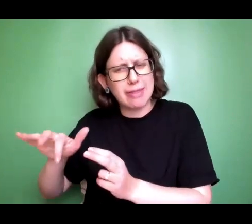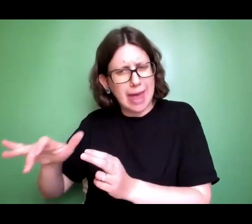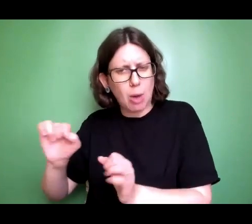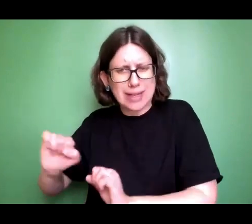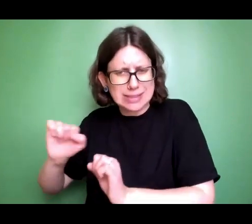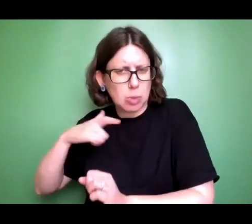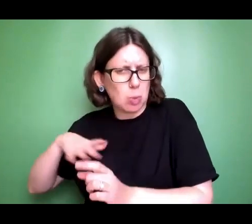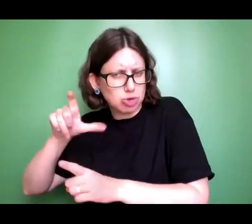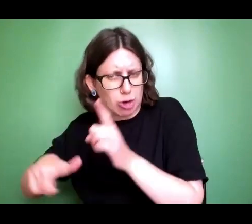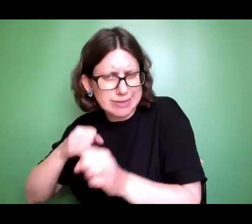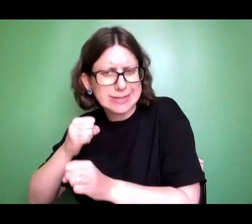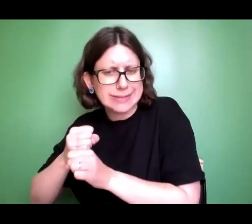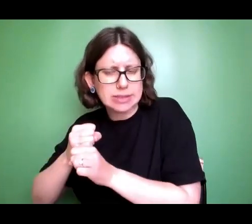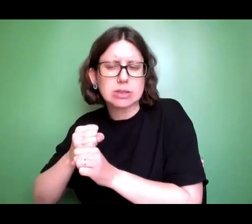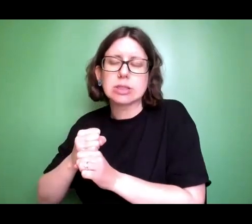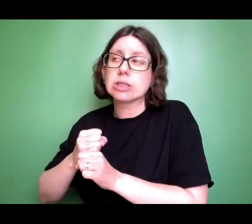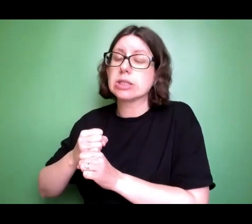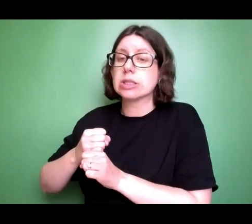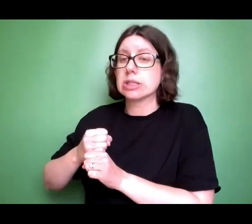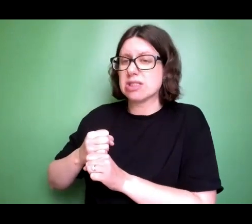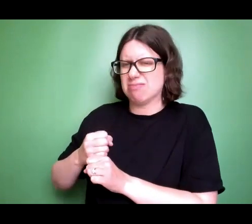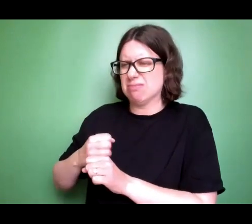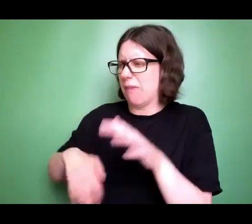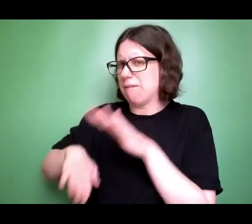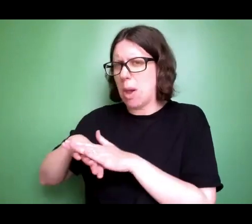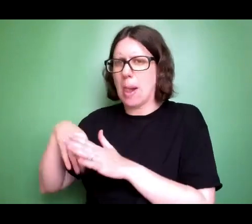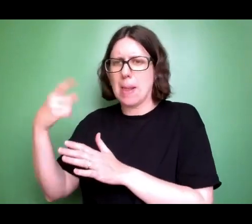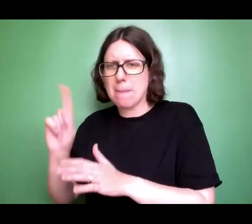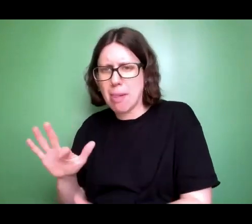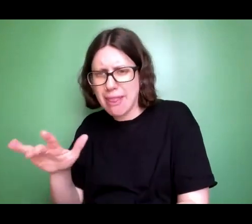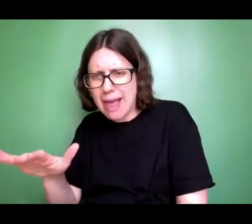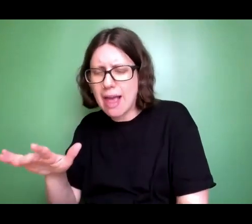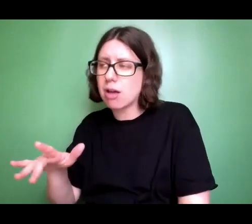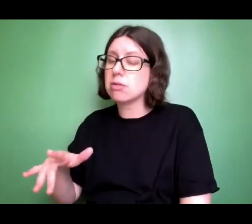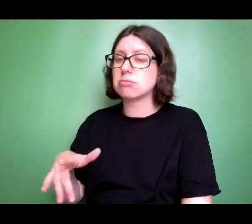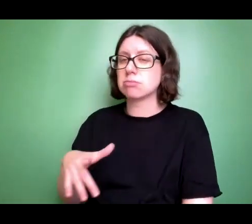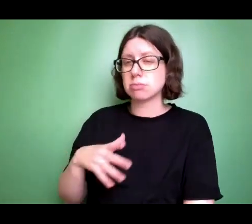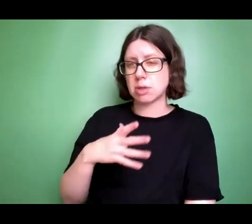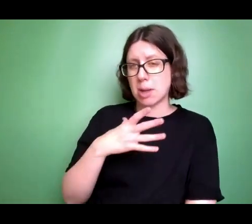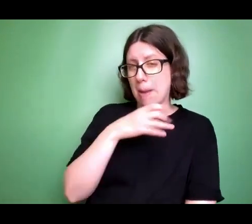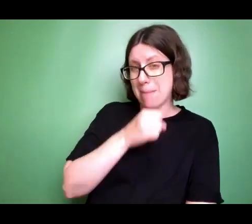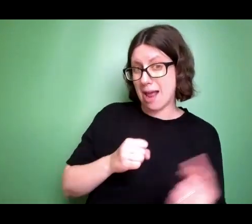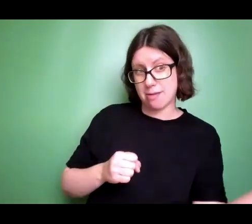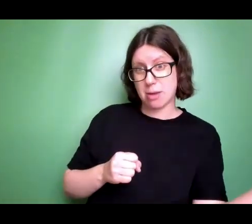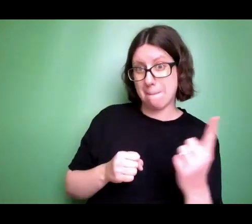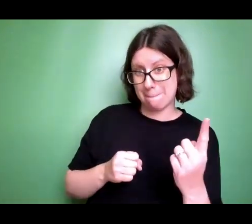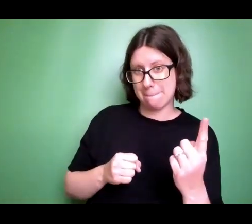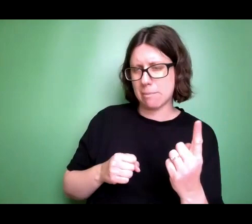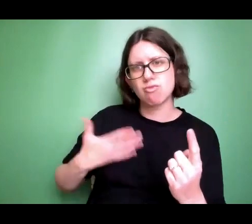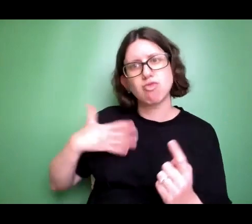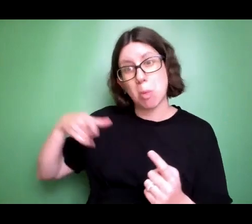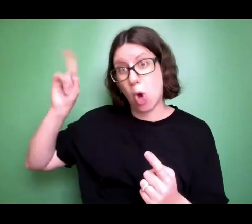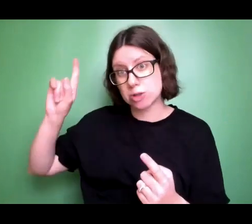And I was in this drug den in South London and it was full of people, but he came and he spoke to me and he said to me, Fernando, God loves you.